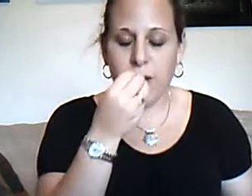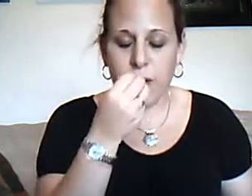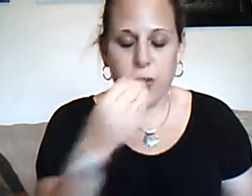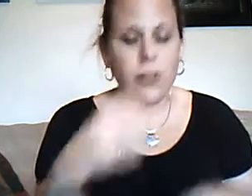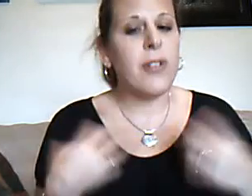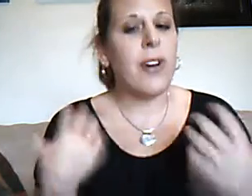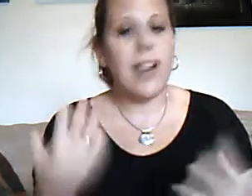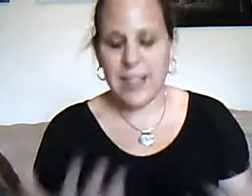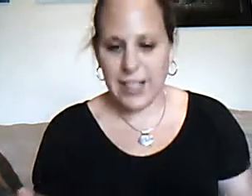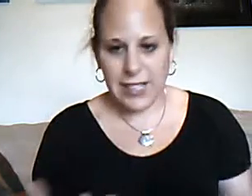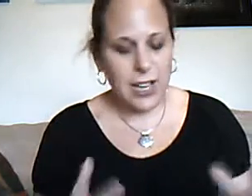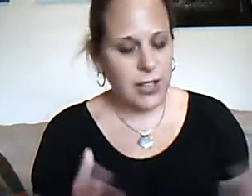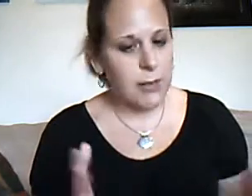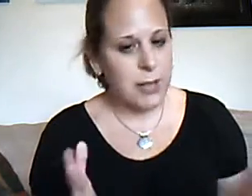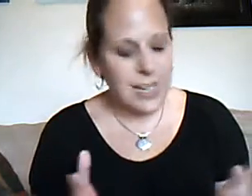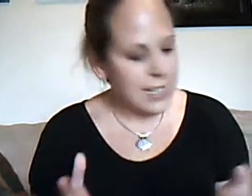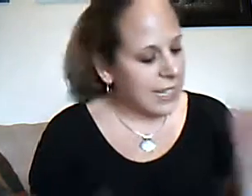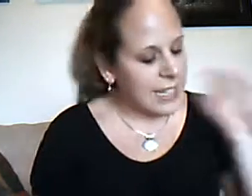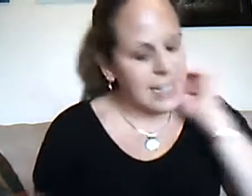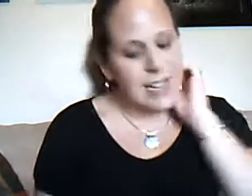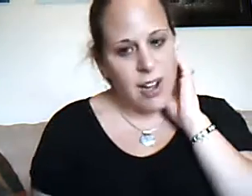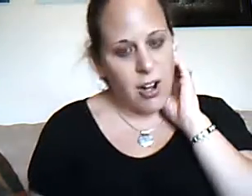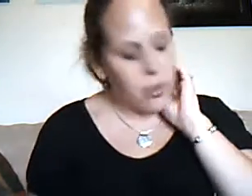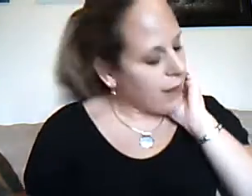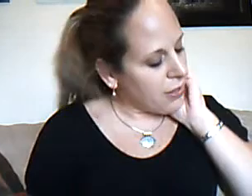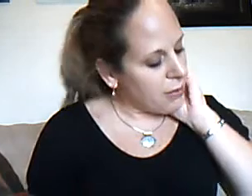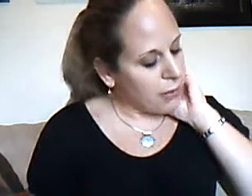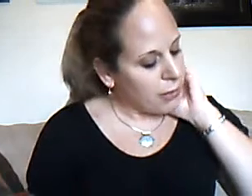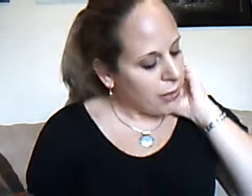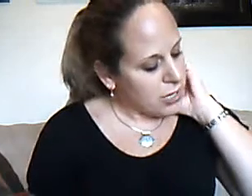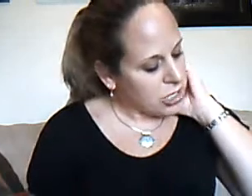food, or anything like that. You can put anything in all around the mulberry bush.